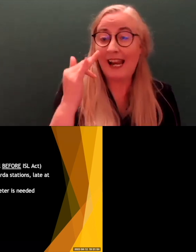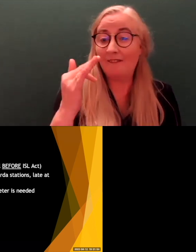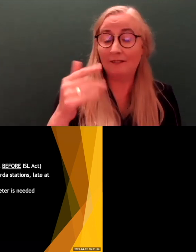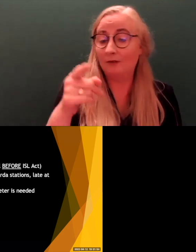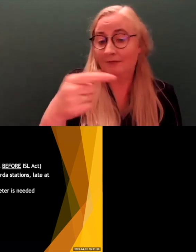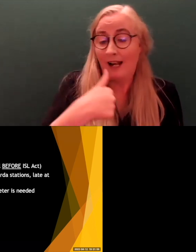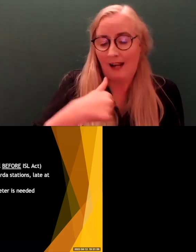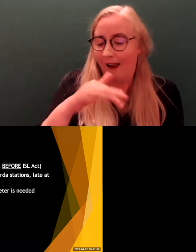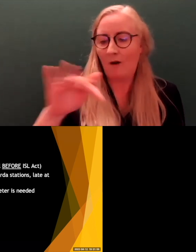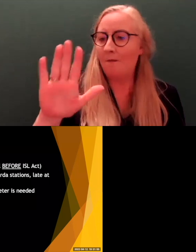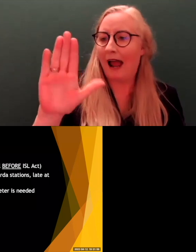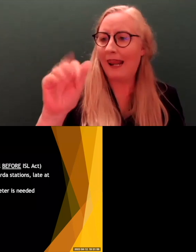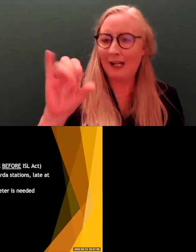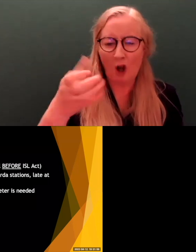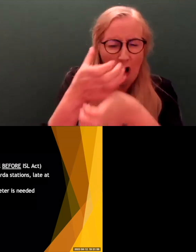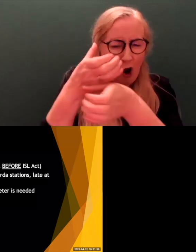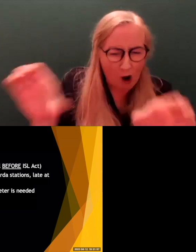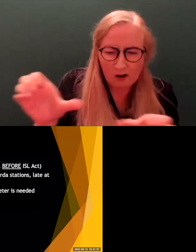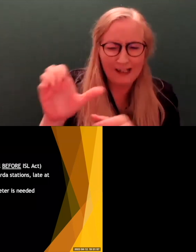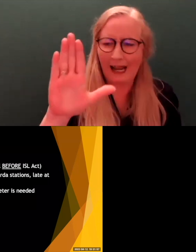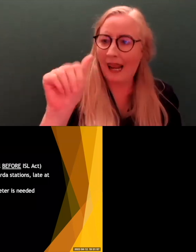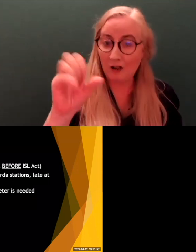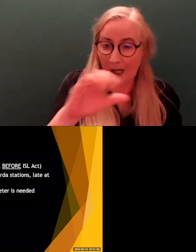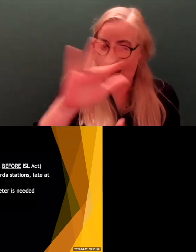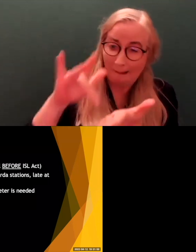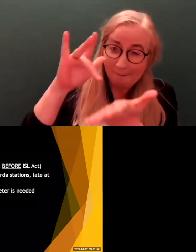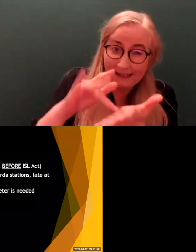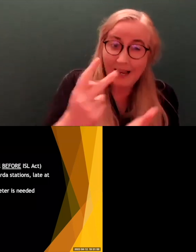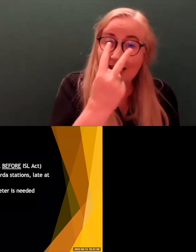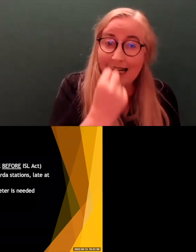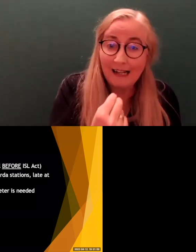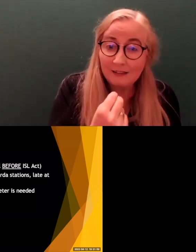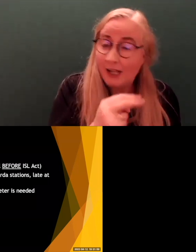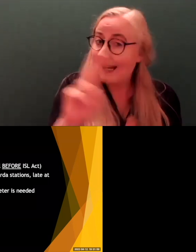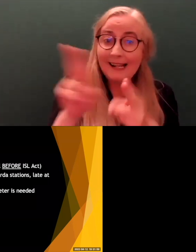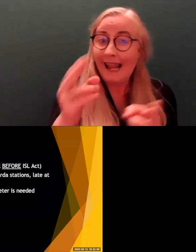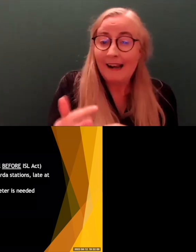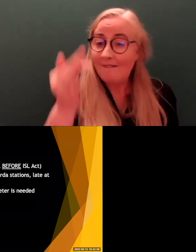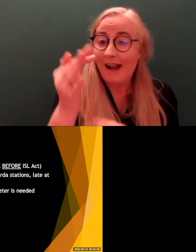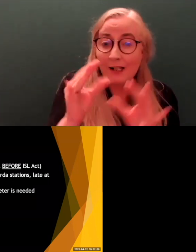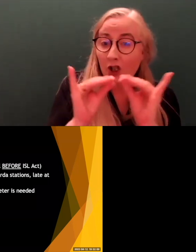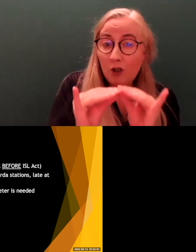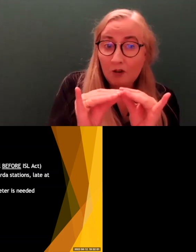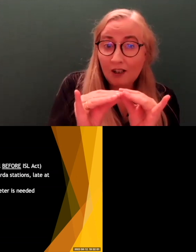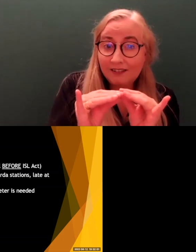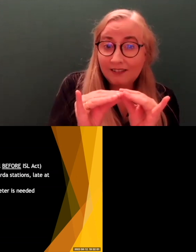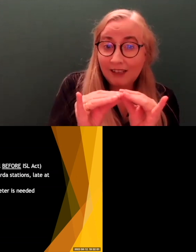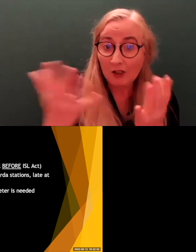rural Leash, and it's the middle of the night and you can't find an interpreter, the clock is still ticking for the Garda. So they're under